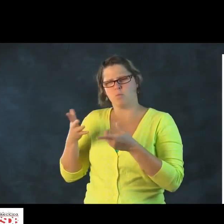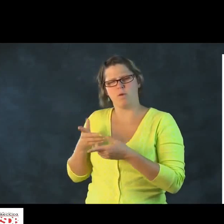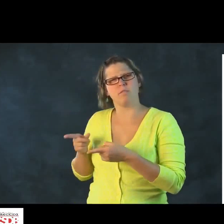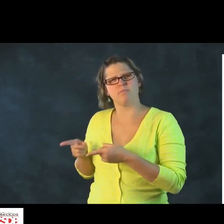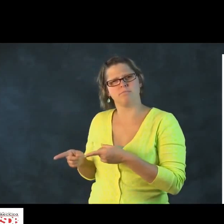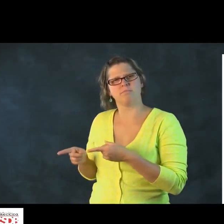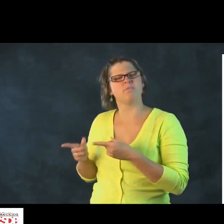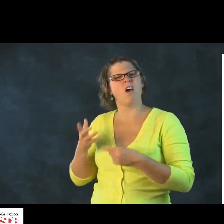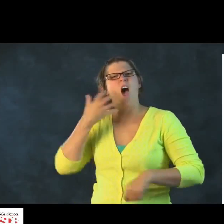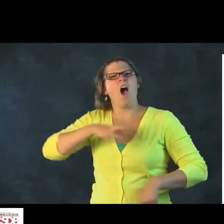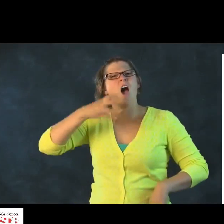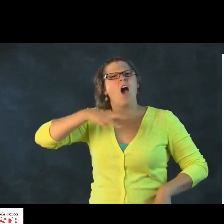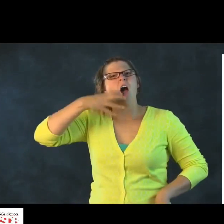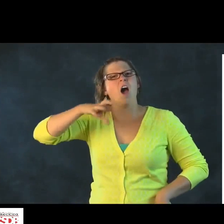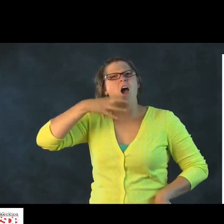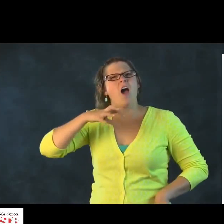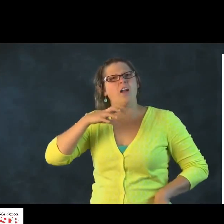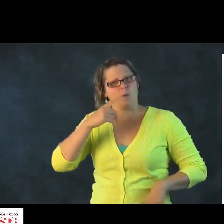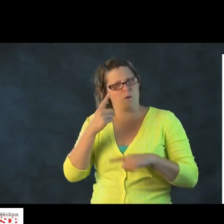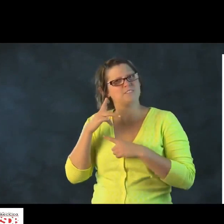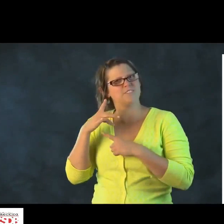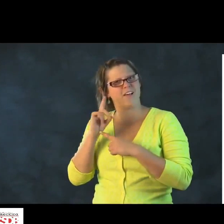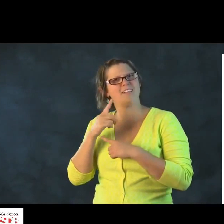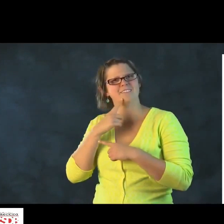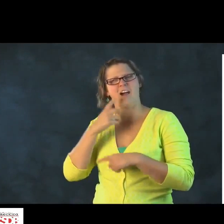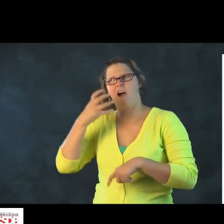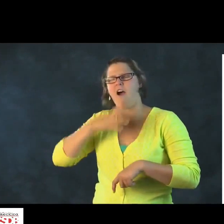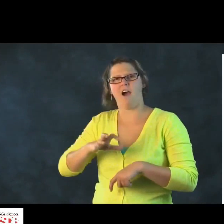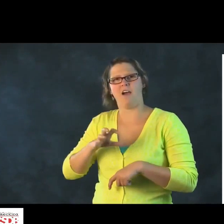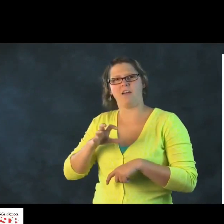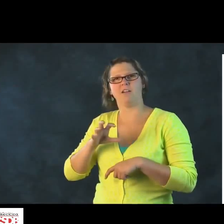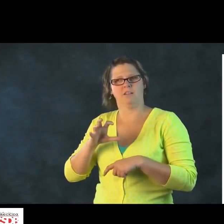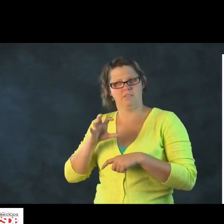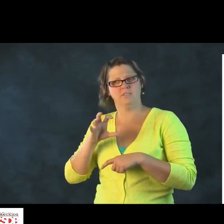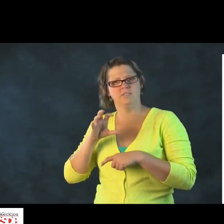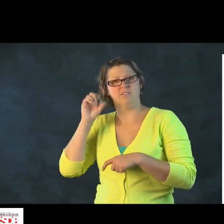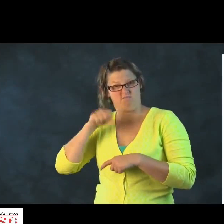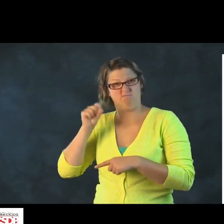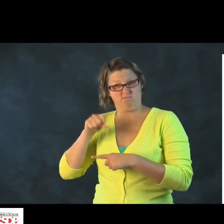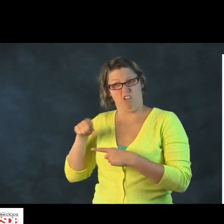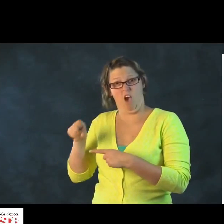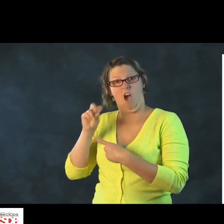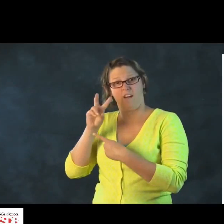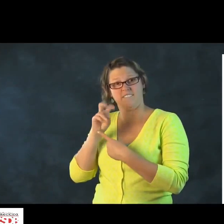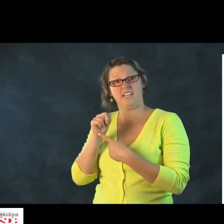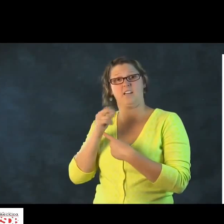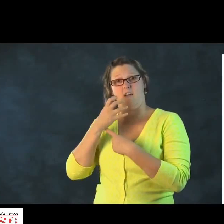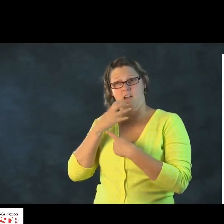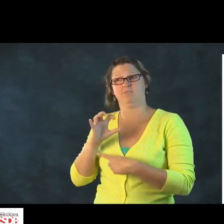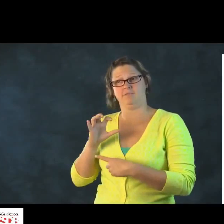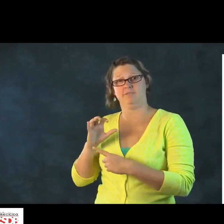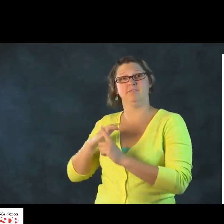But did you take note to the children? They were signing hot. Actually, one child signed hot.